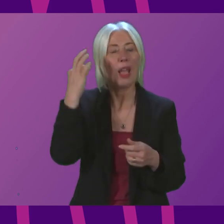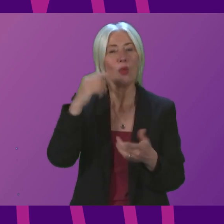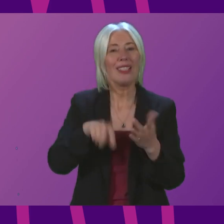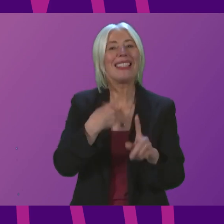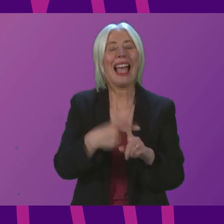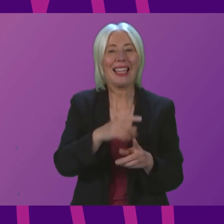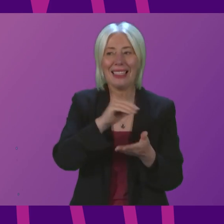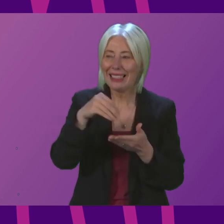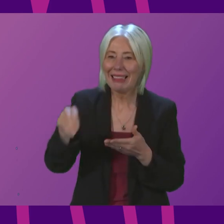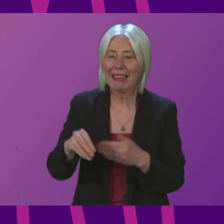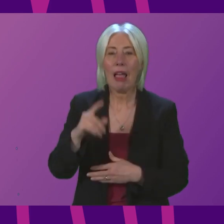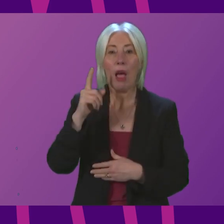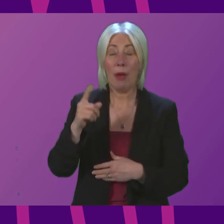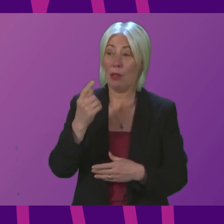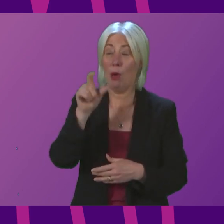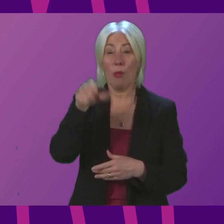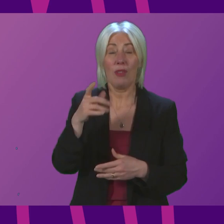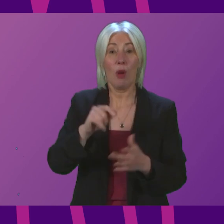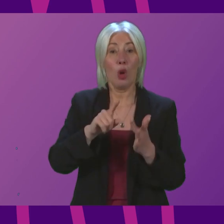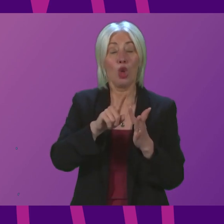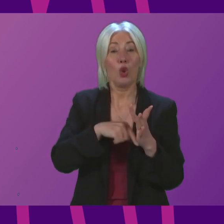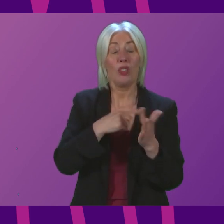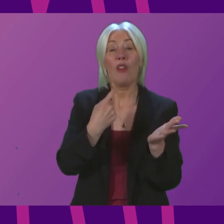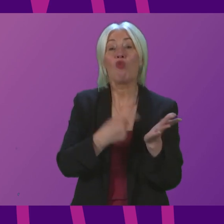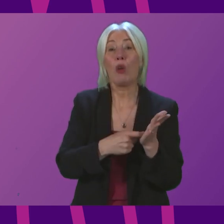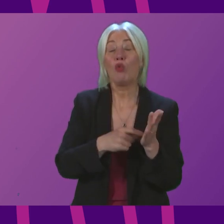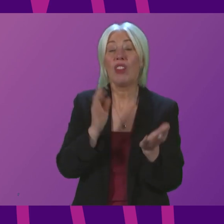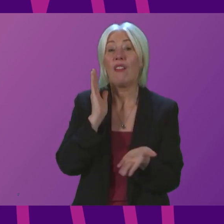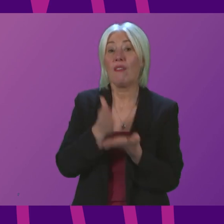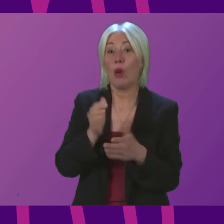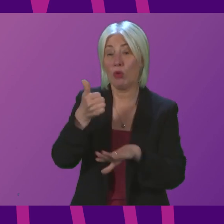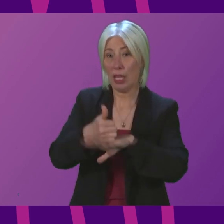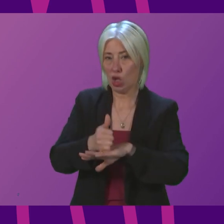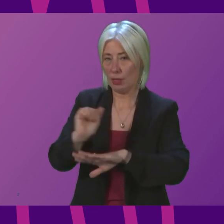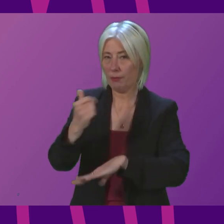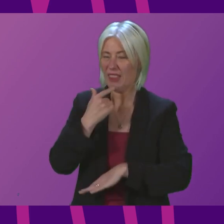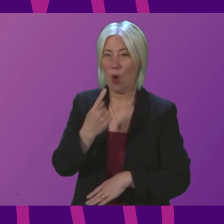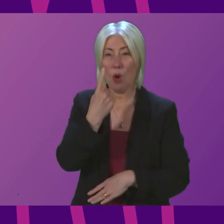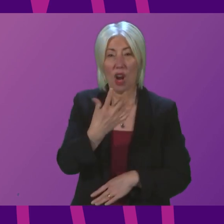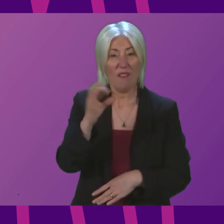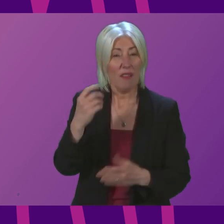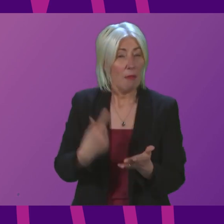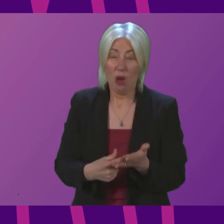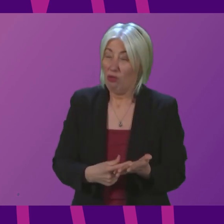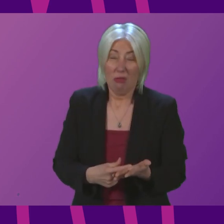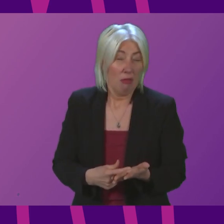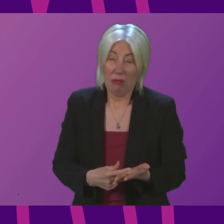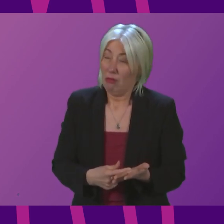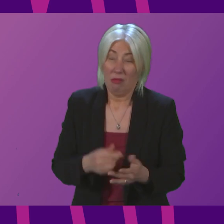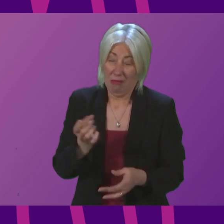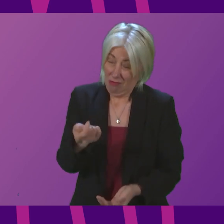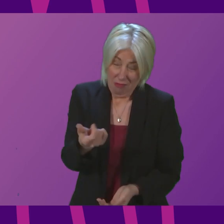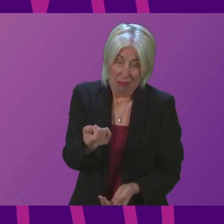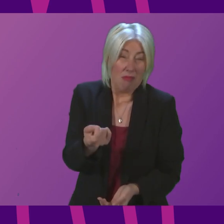But Chris Burt of the Joseph Rowntree Foundation said recently, £150 will barely touch the sides of the gaping hole